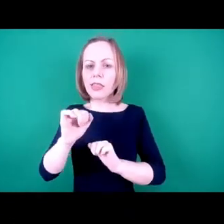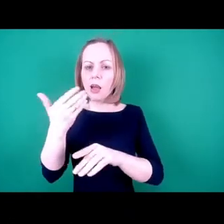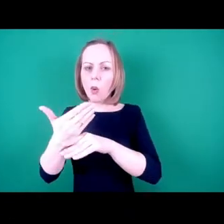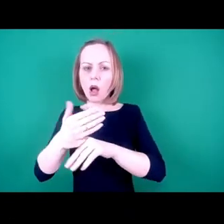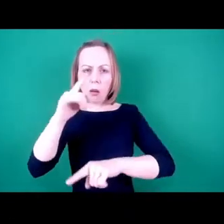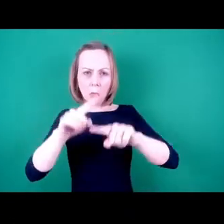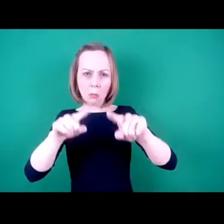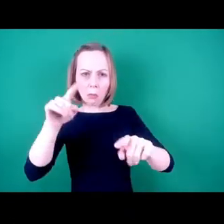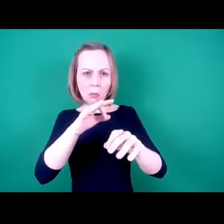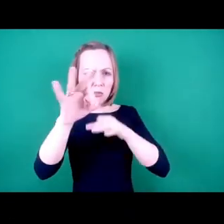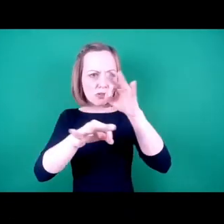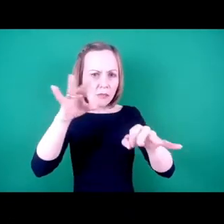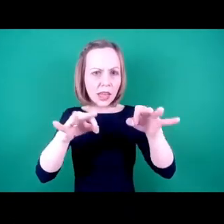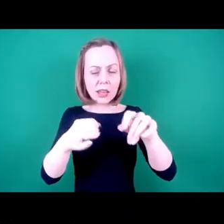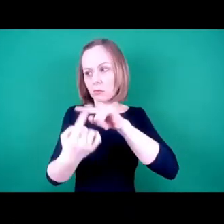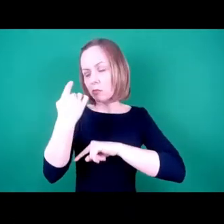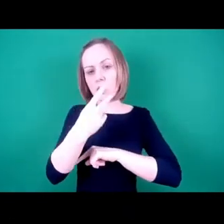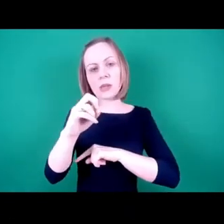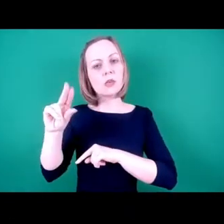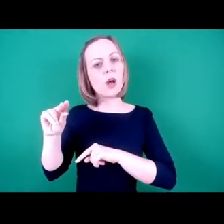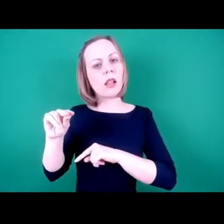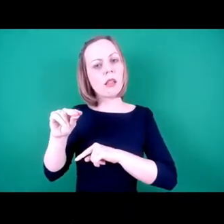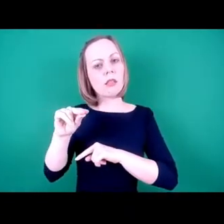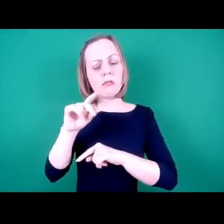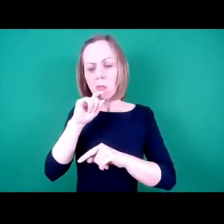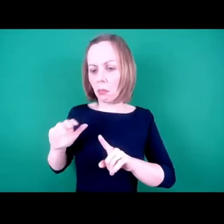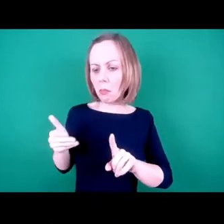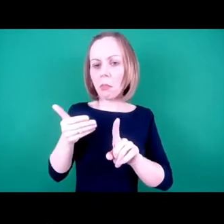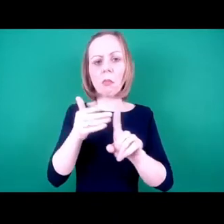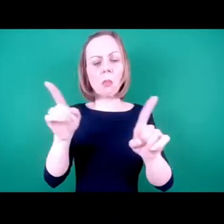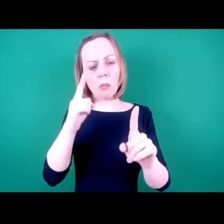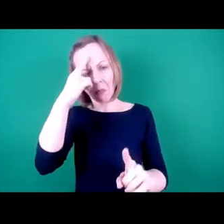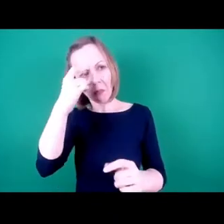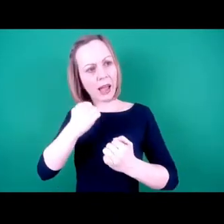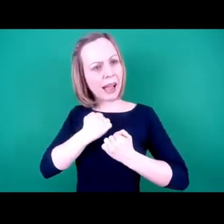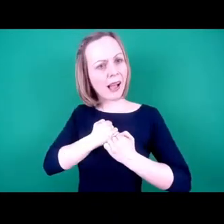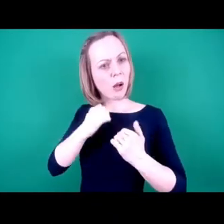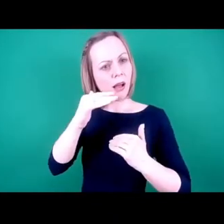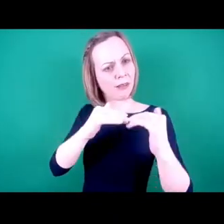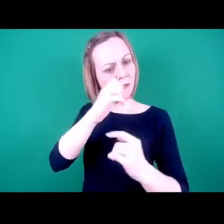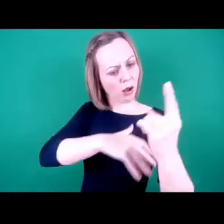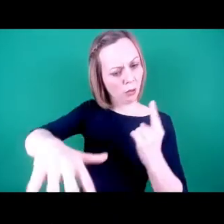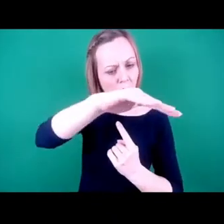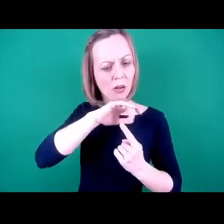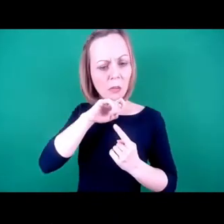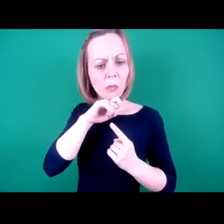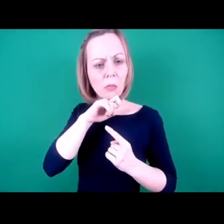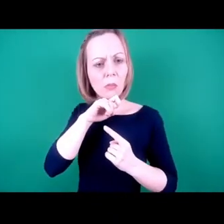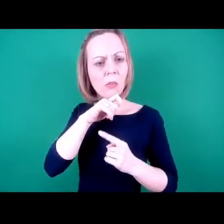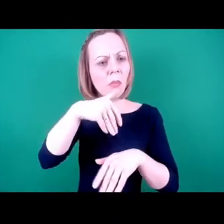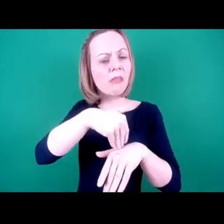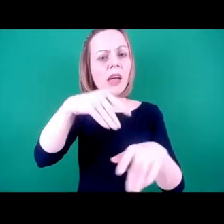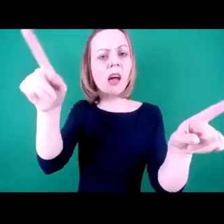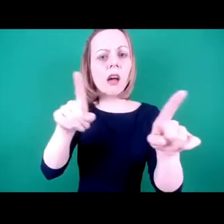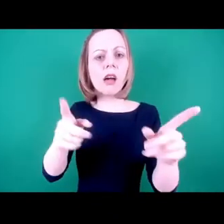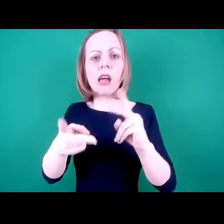intention of that project was for us to learn about the impact of our built environment from neurodivergent people or those with perceptual